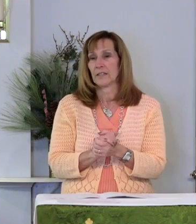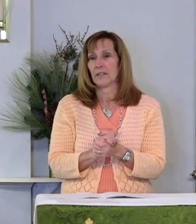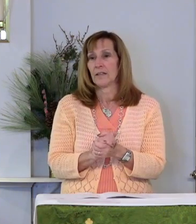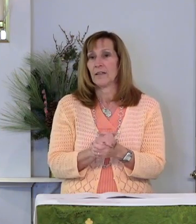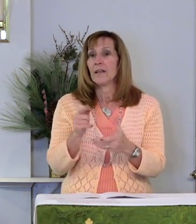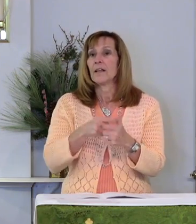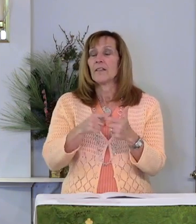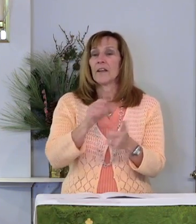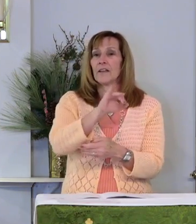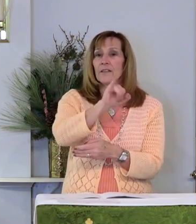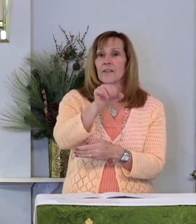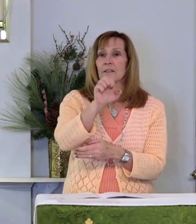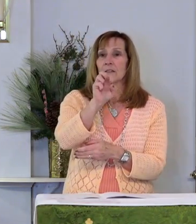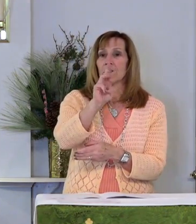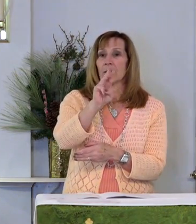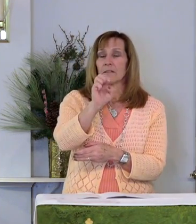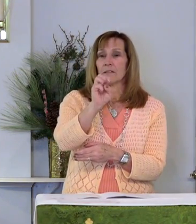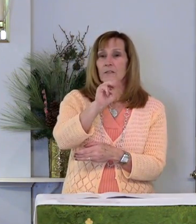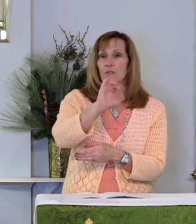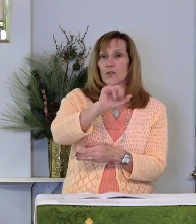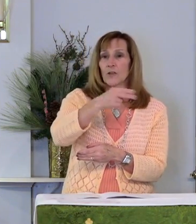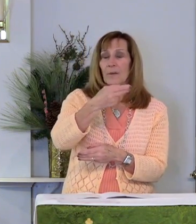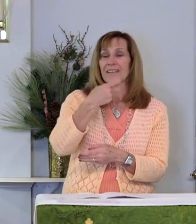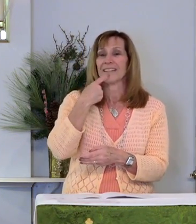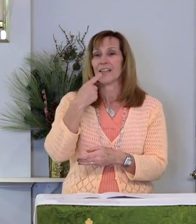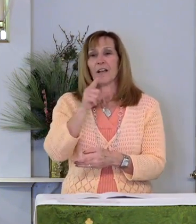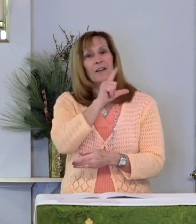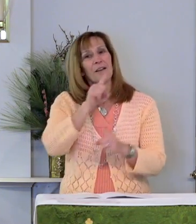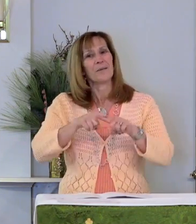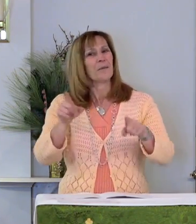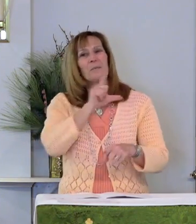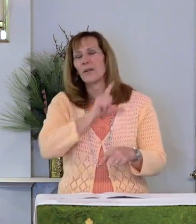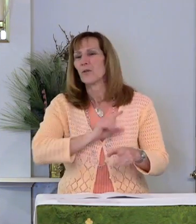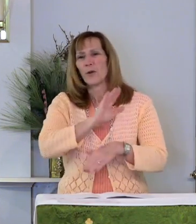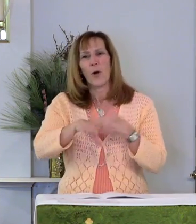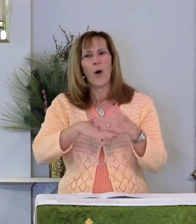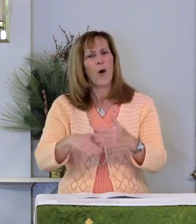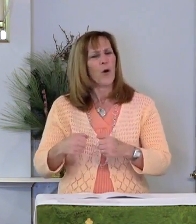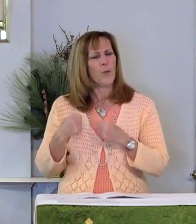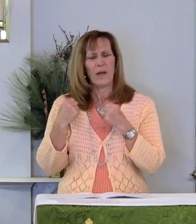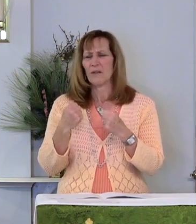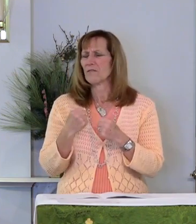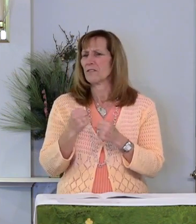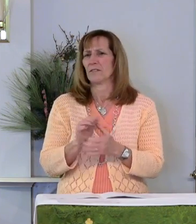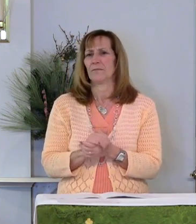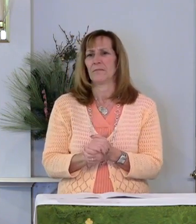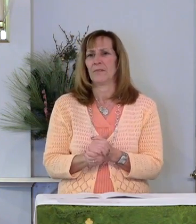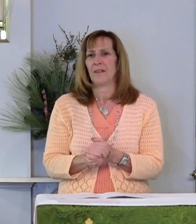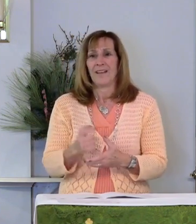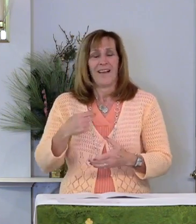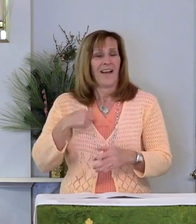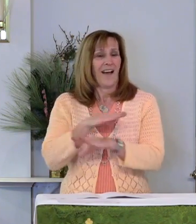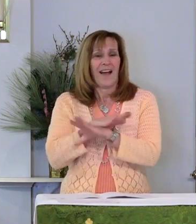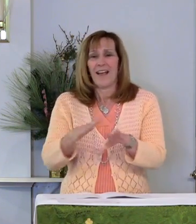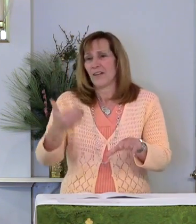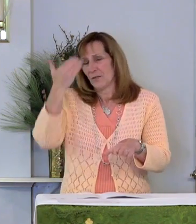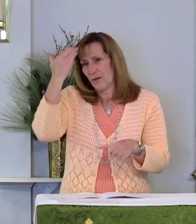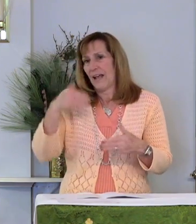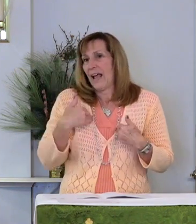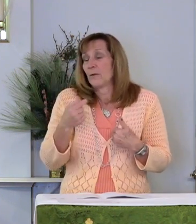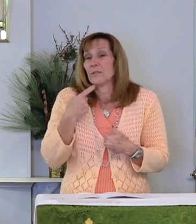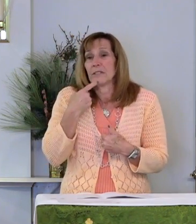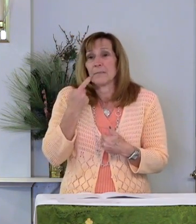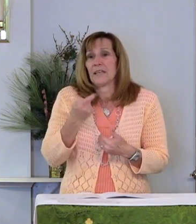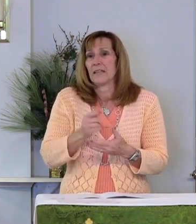Then Jeremiah said, But Lord, all-powerful, I don't know how to